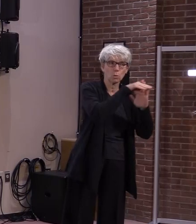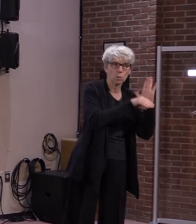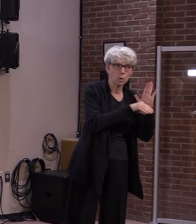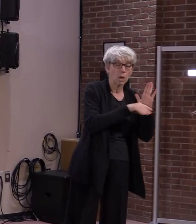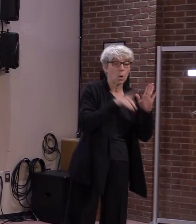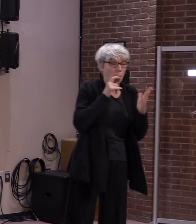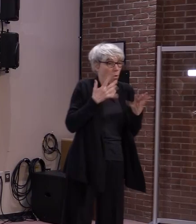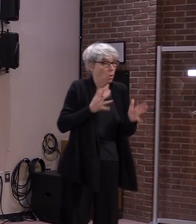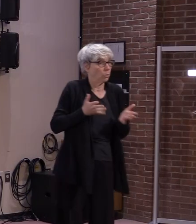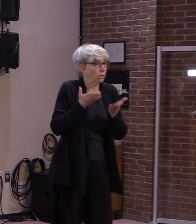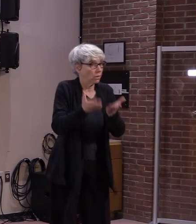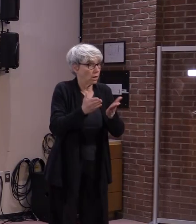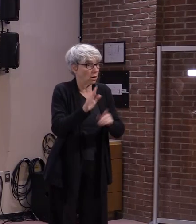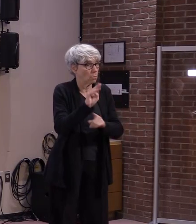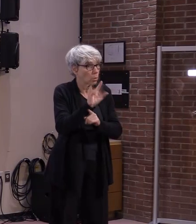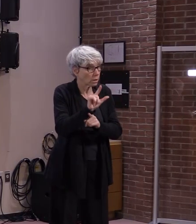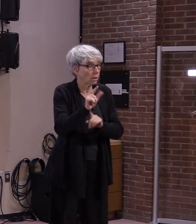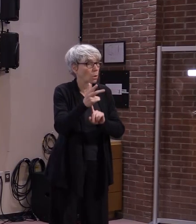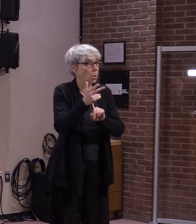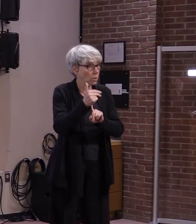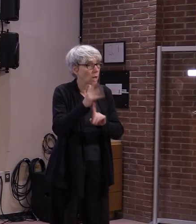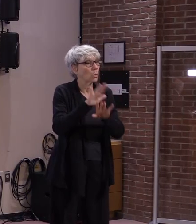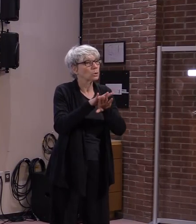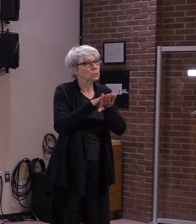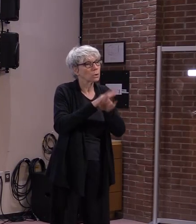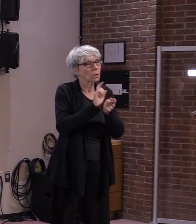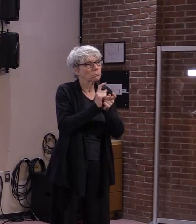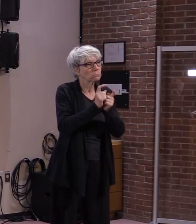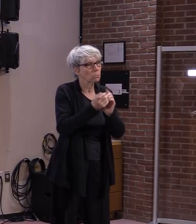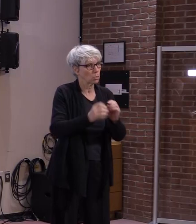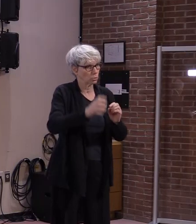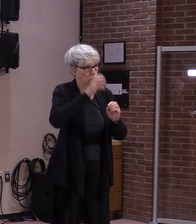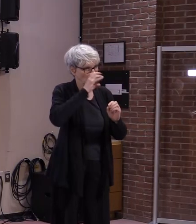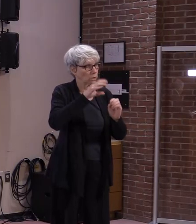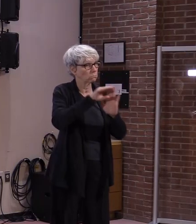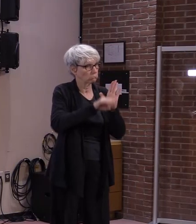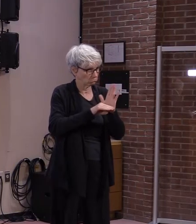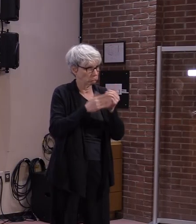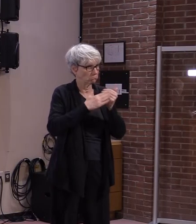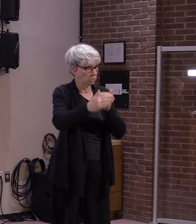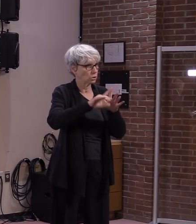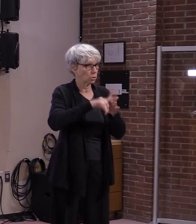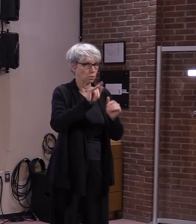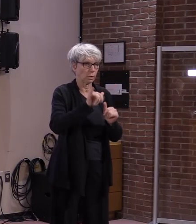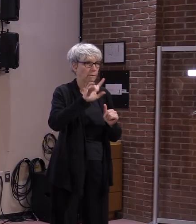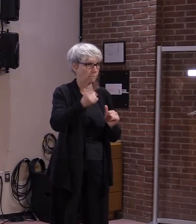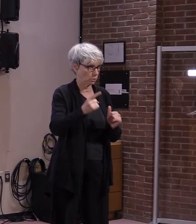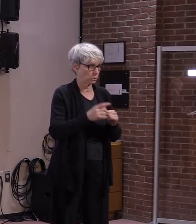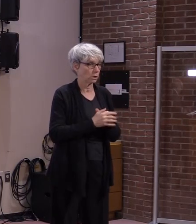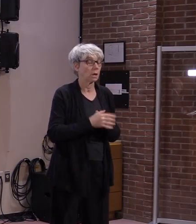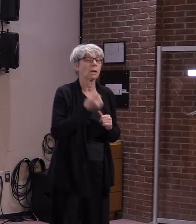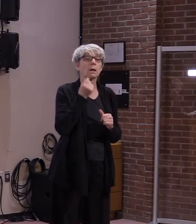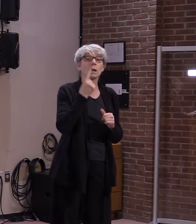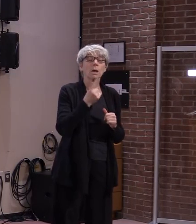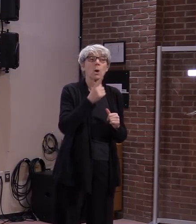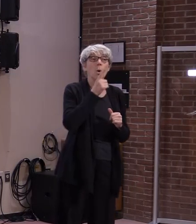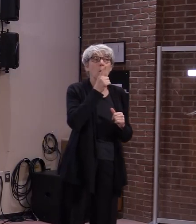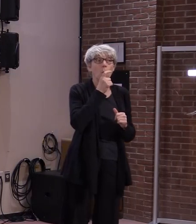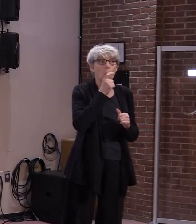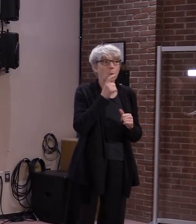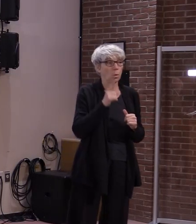beginning in July. This tiered approach also means that eligible households,